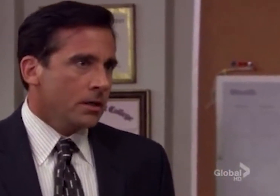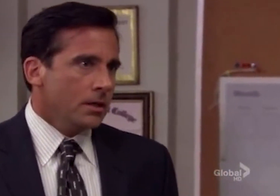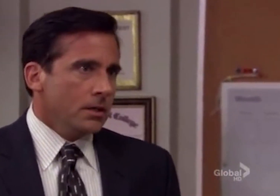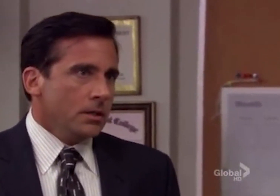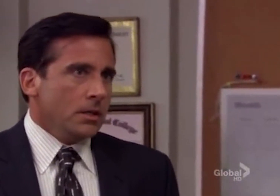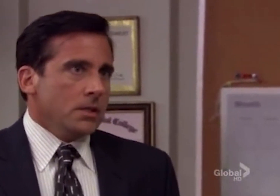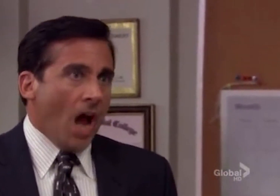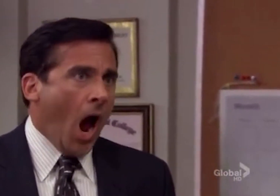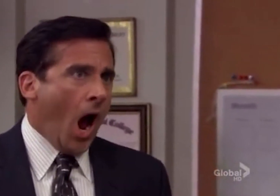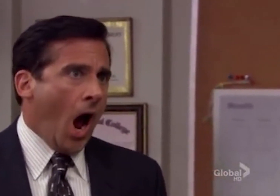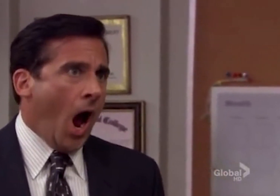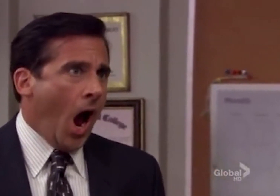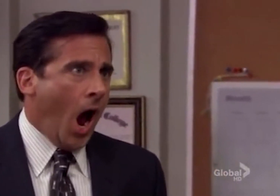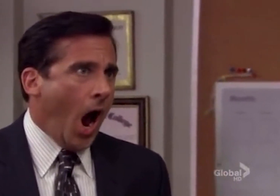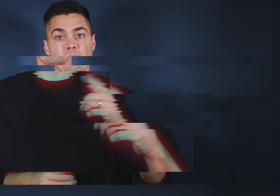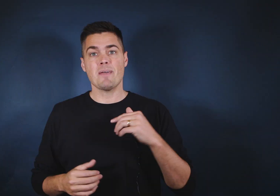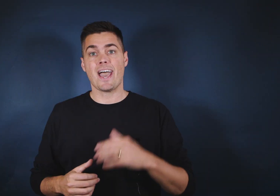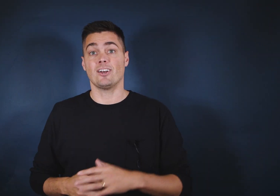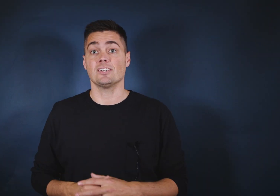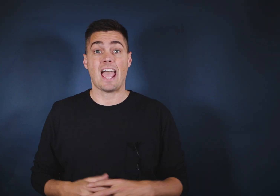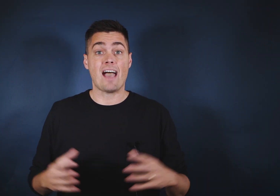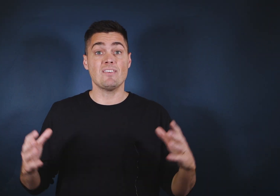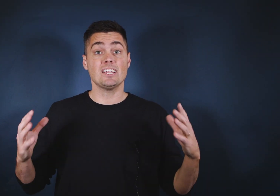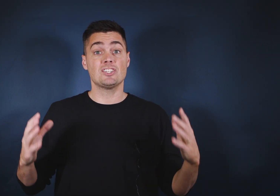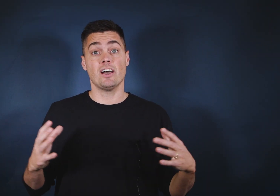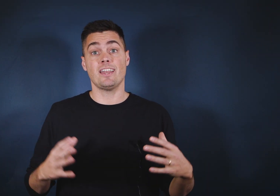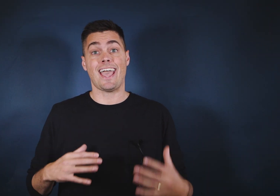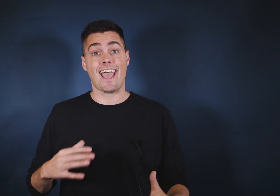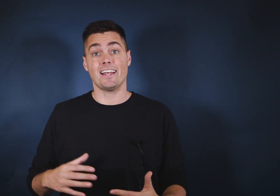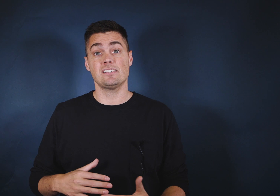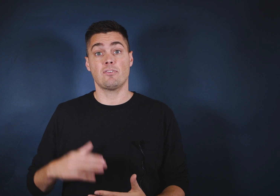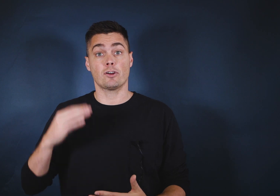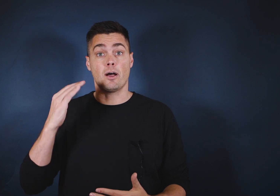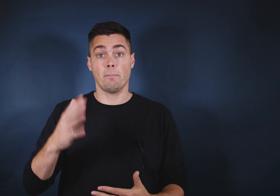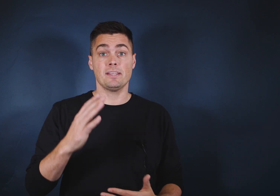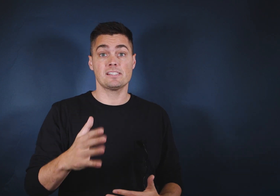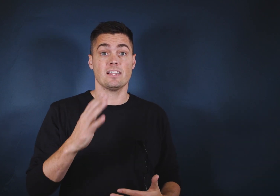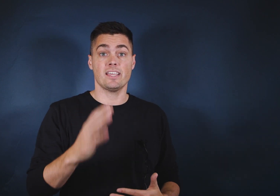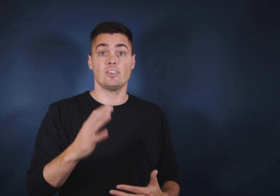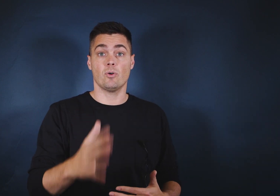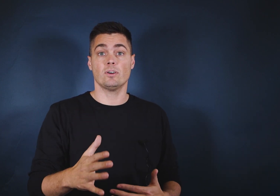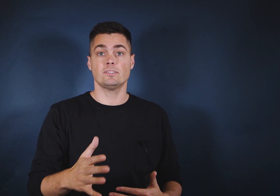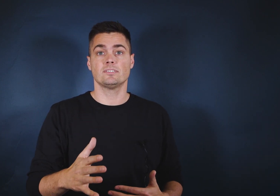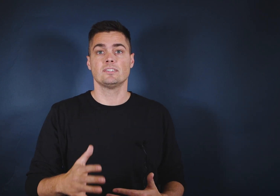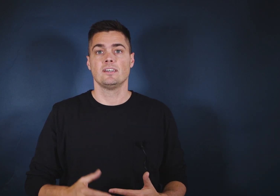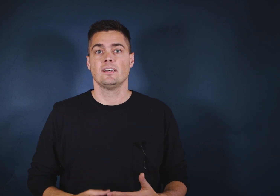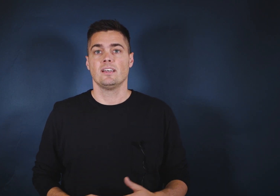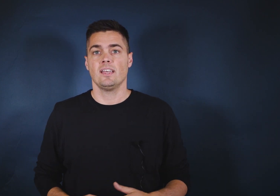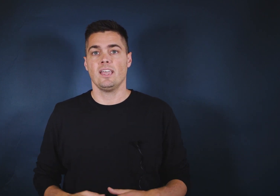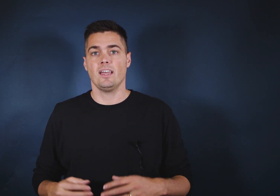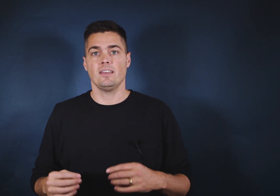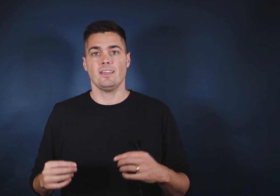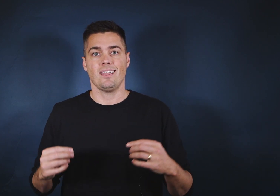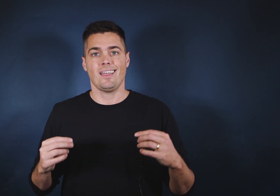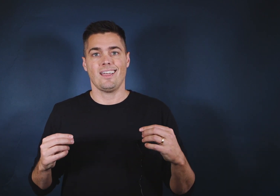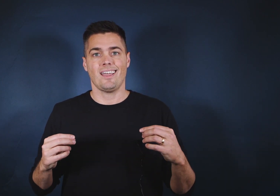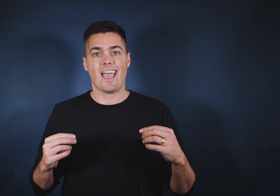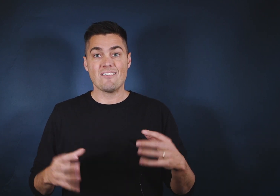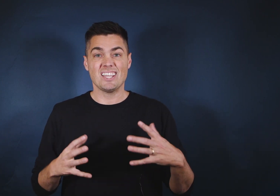no. It matters. Having done ads for companies like yours and having